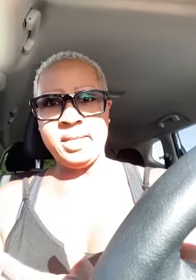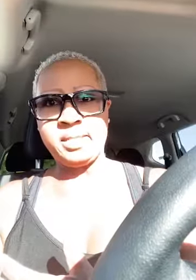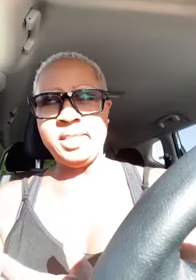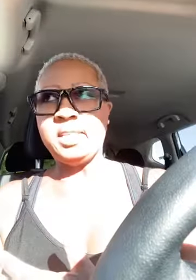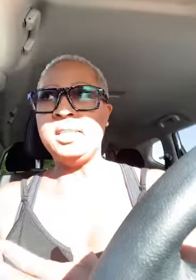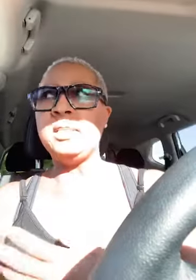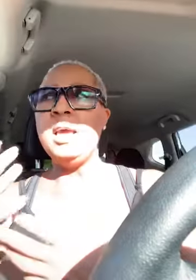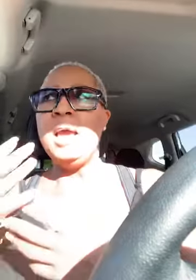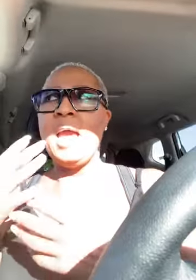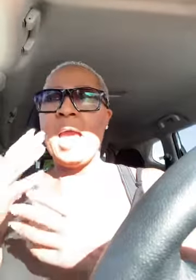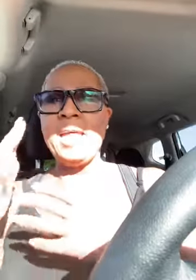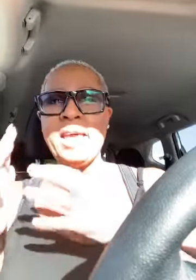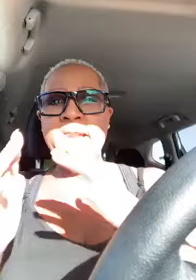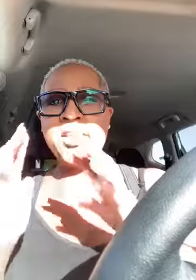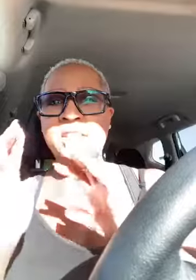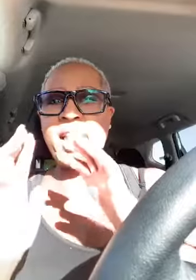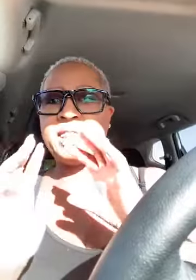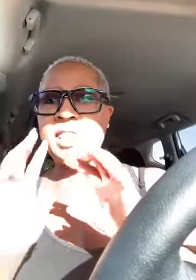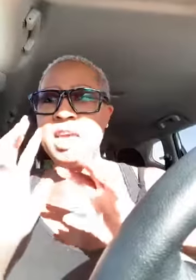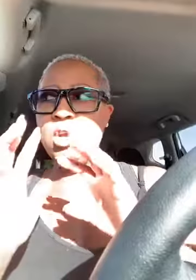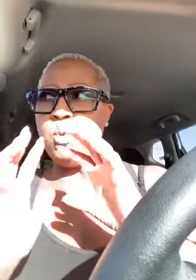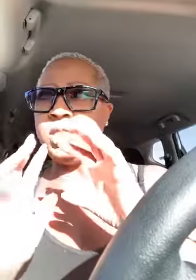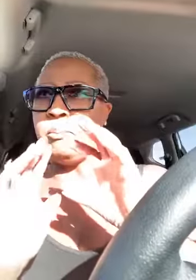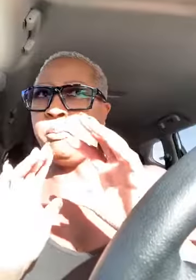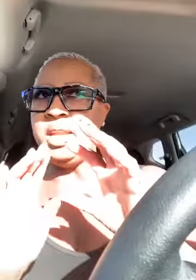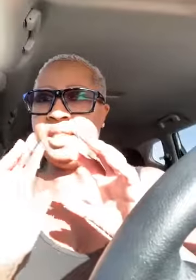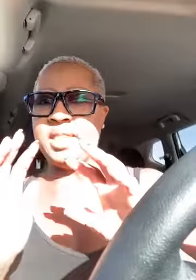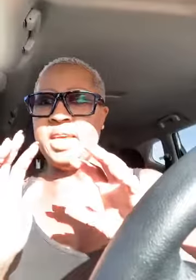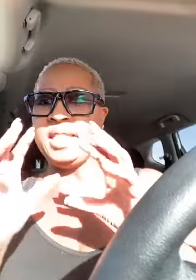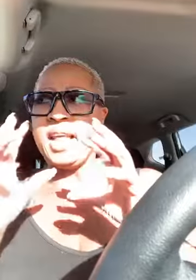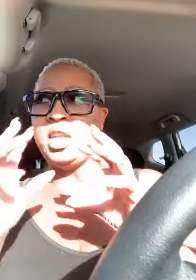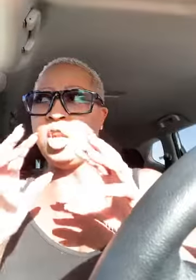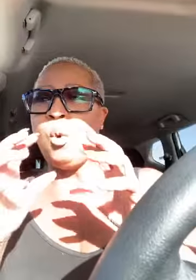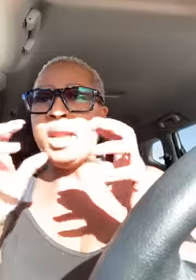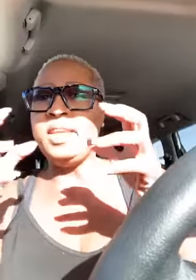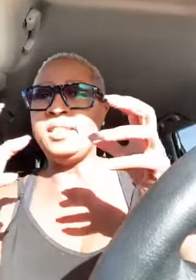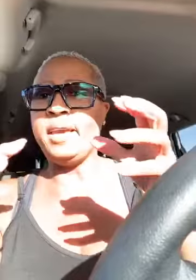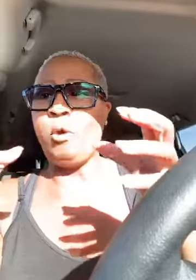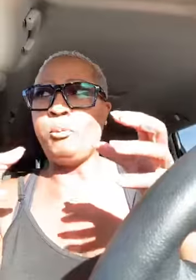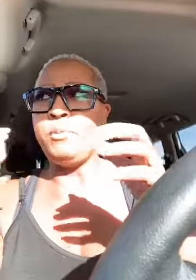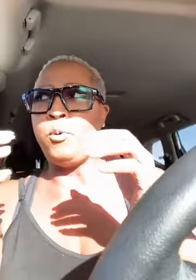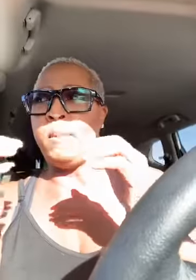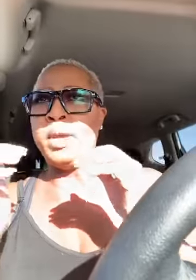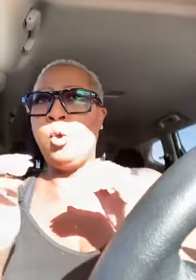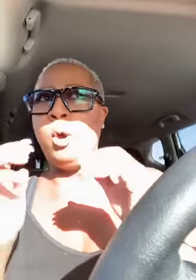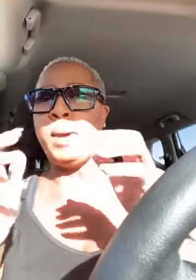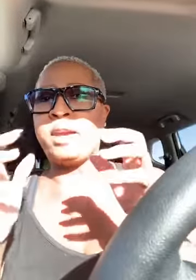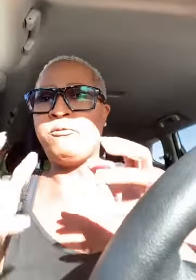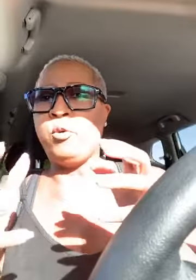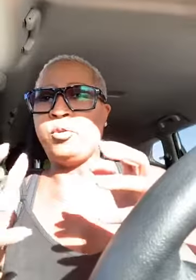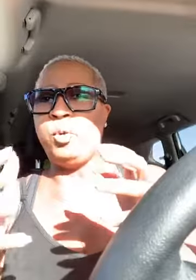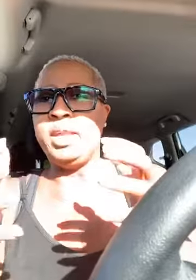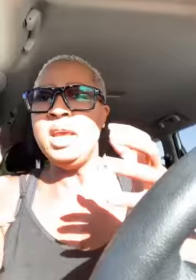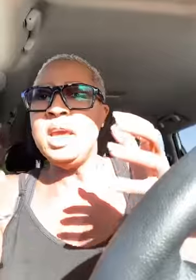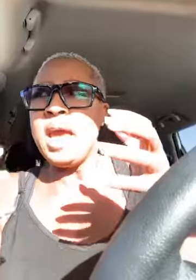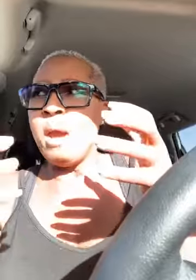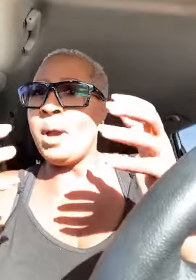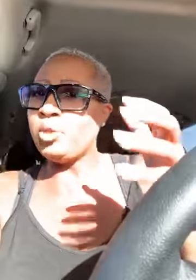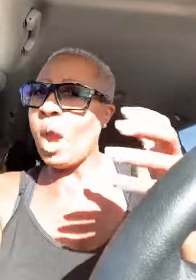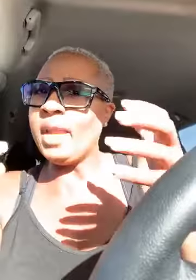this is and and it's that thing with the money thing that i know i need to help people i've been going back and forth with am i trying